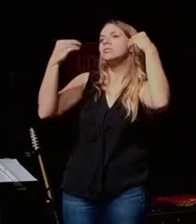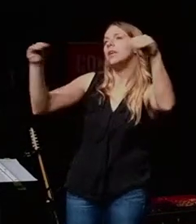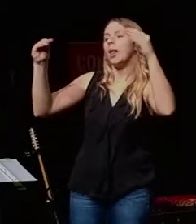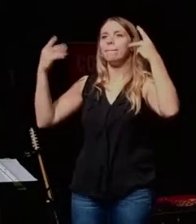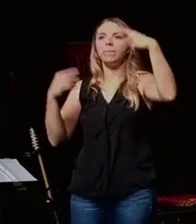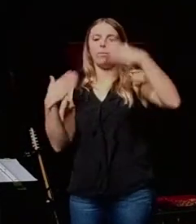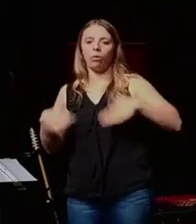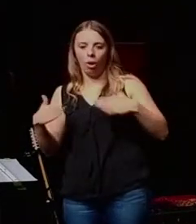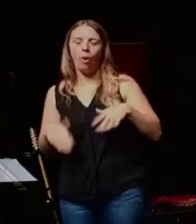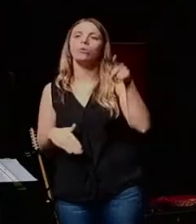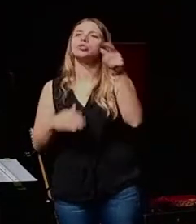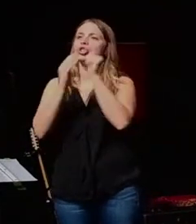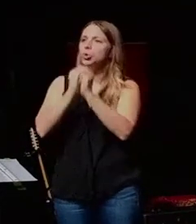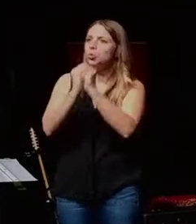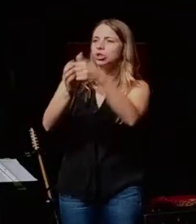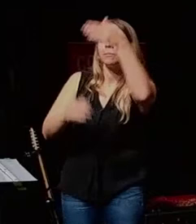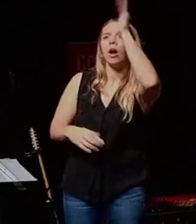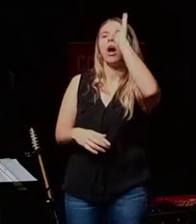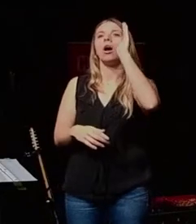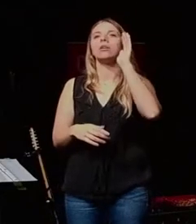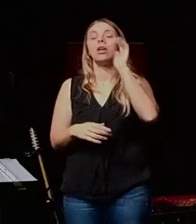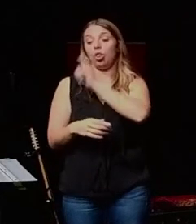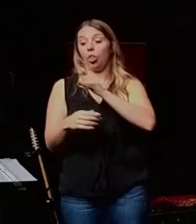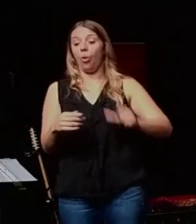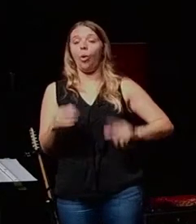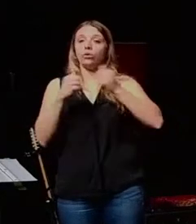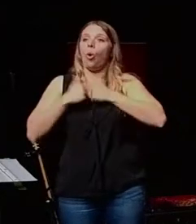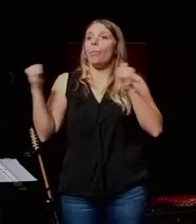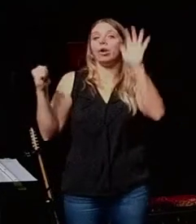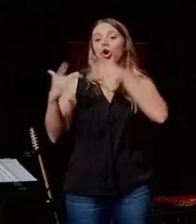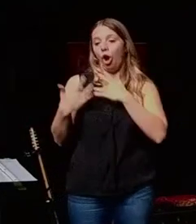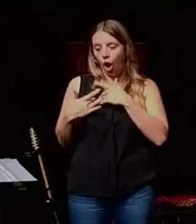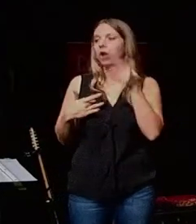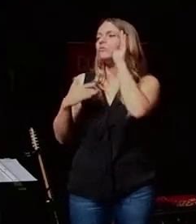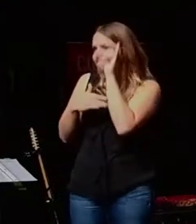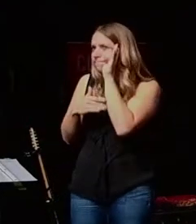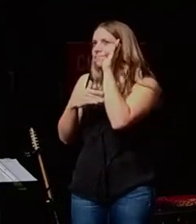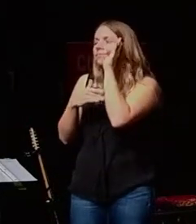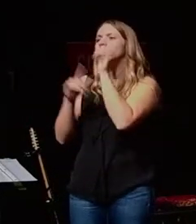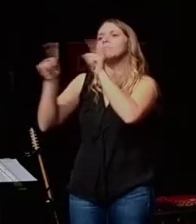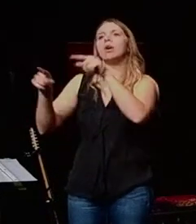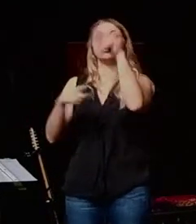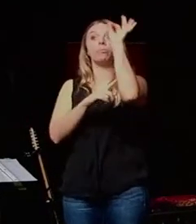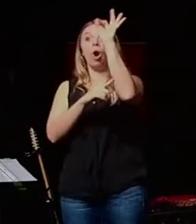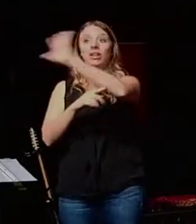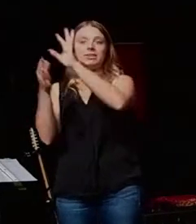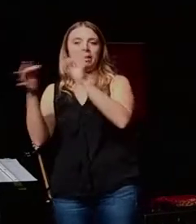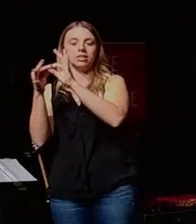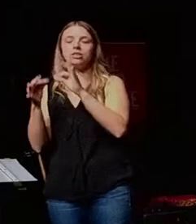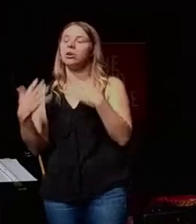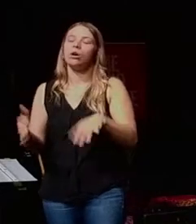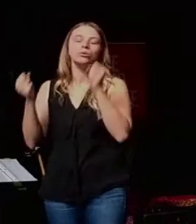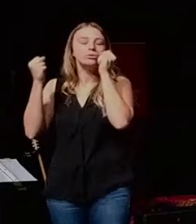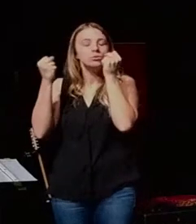cloth. She was a worshiper of God. The Lord opened her heart to respond to Paul's message. So, and what, this is, there's